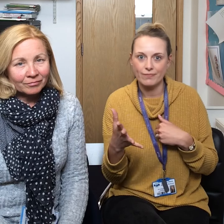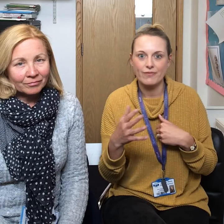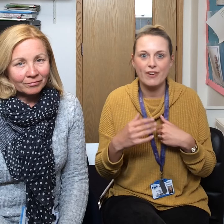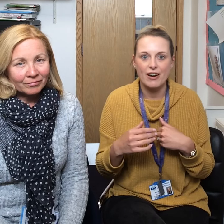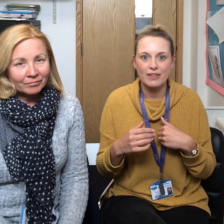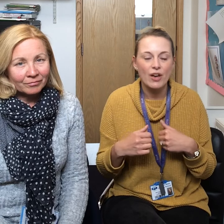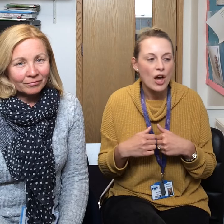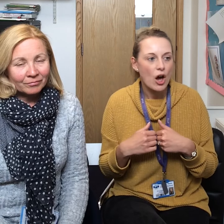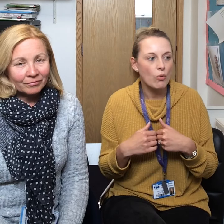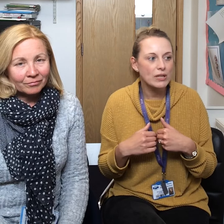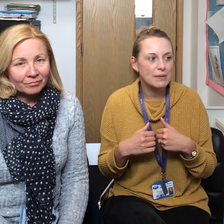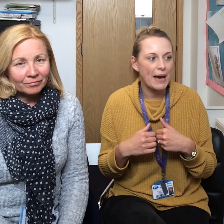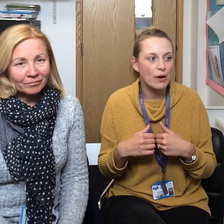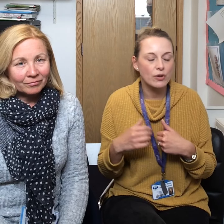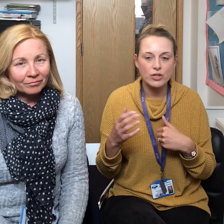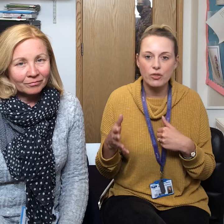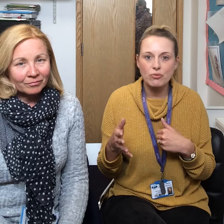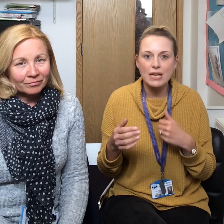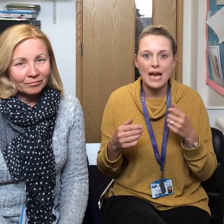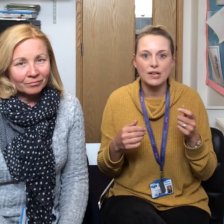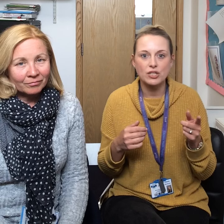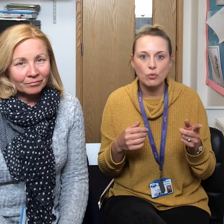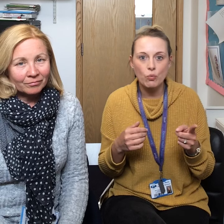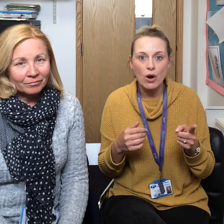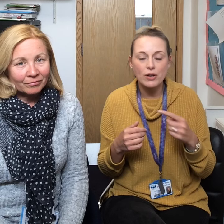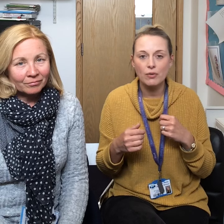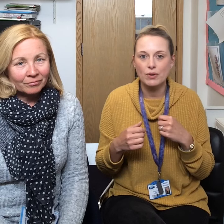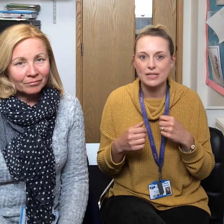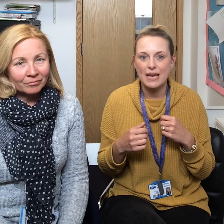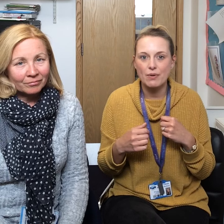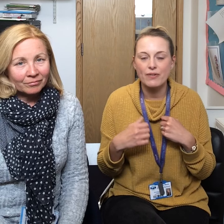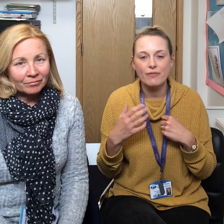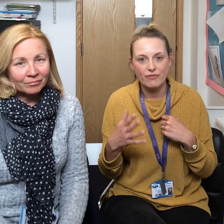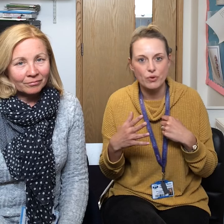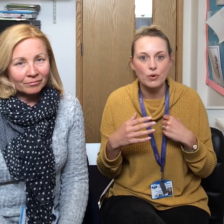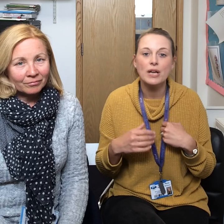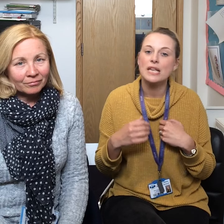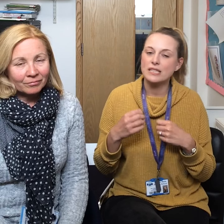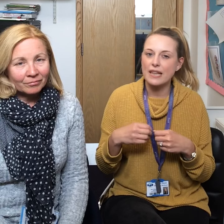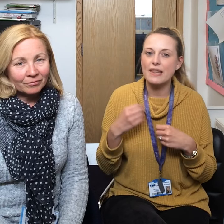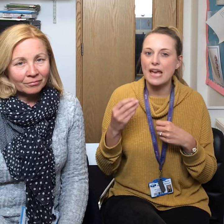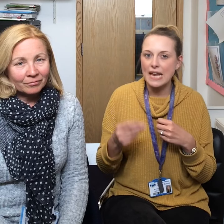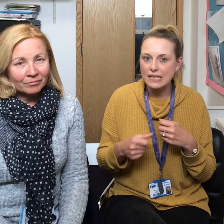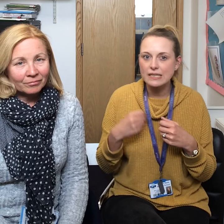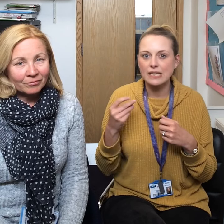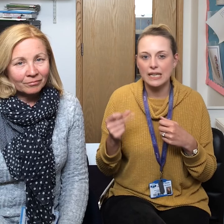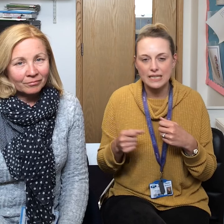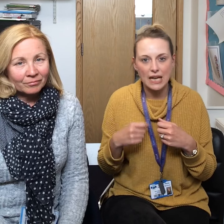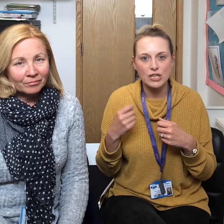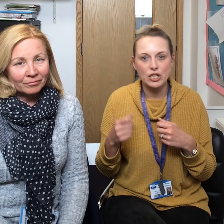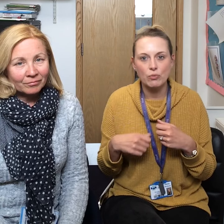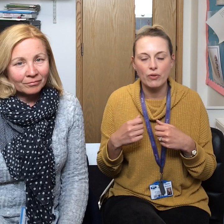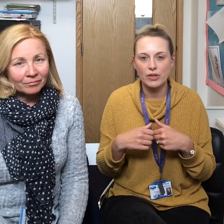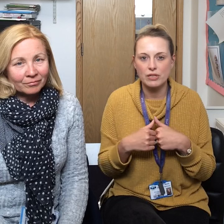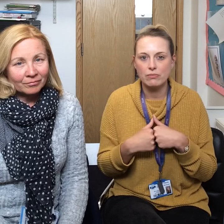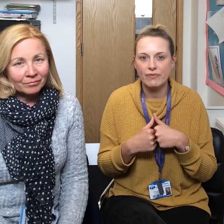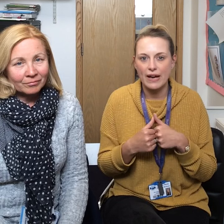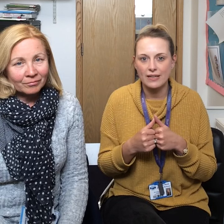Five. What about three and one? What's that one? Four. So that they're instantly telling you what those number facts